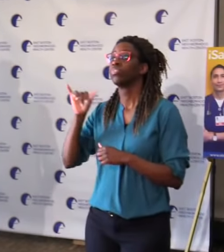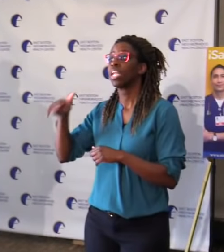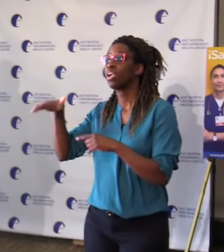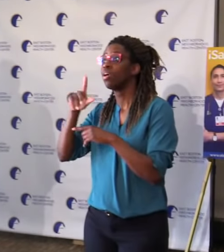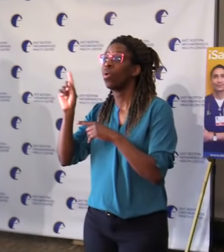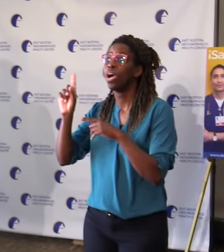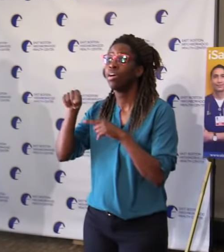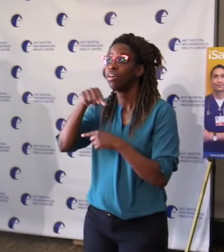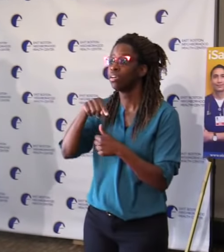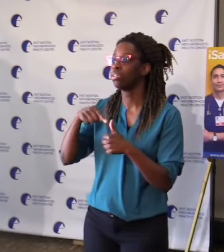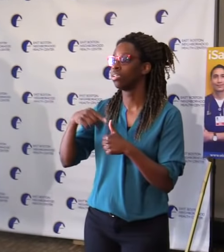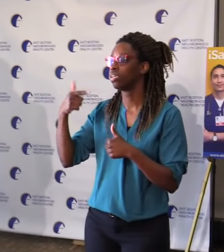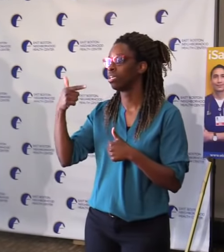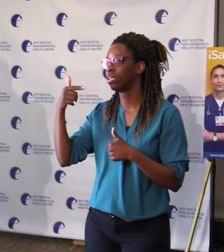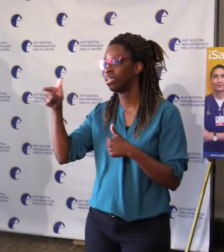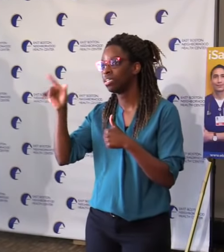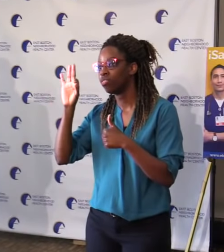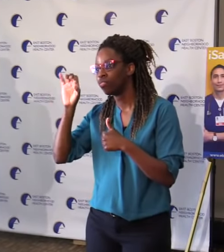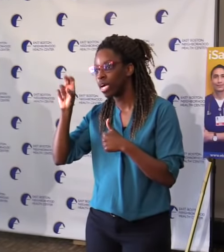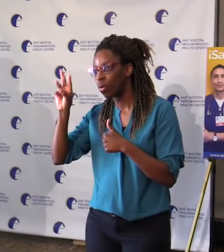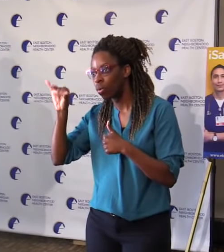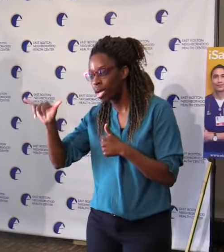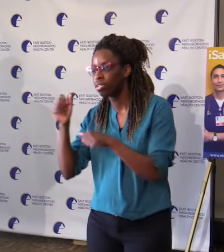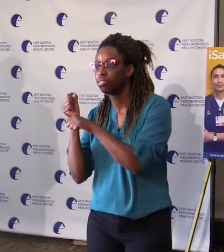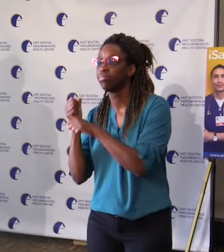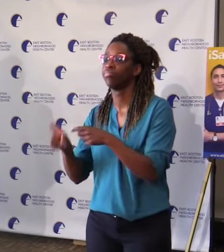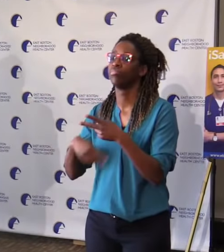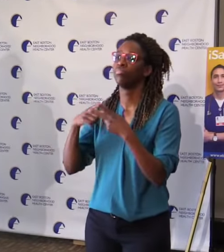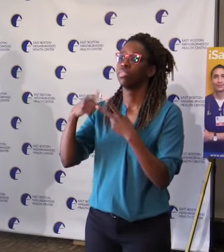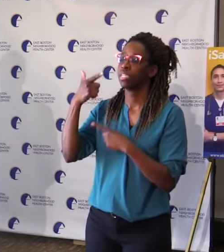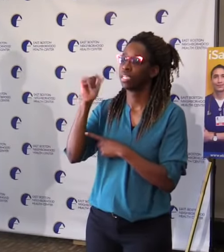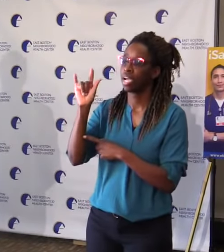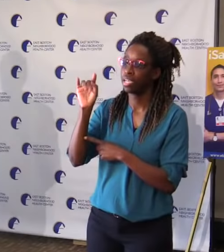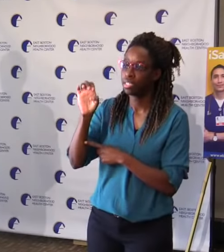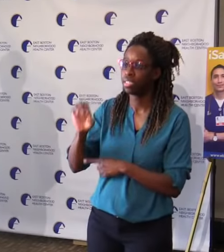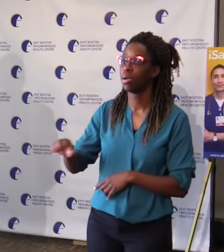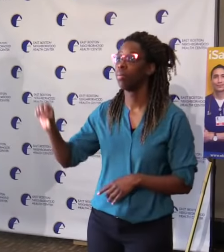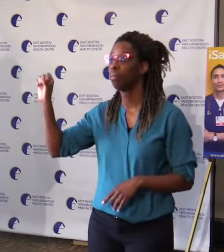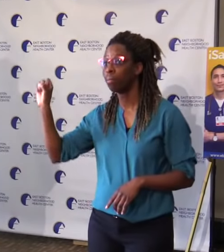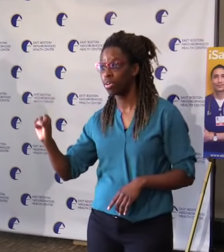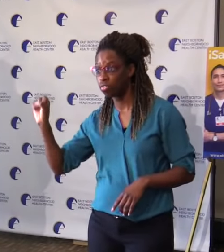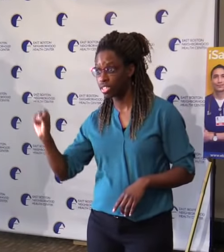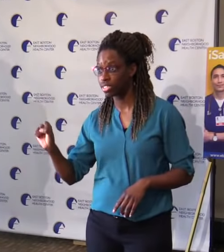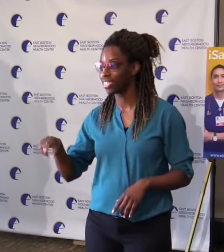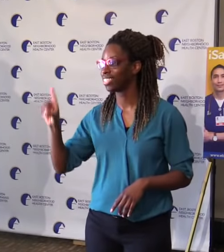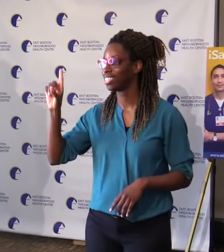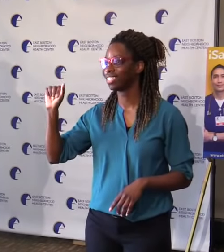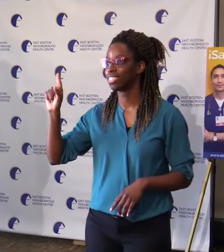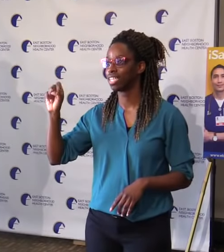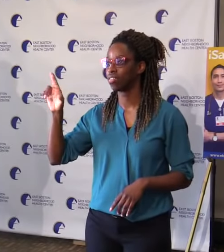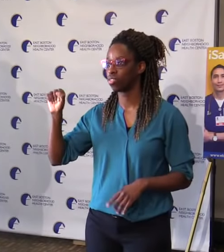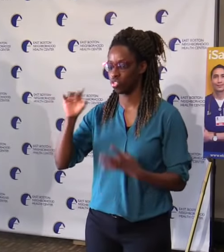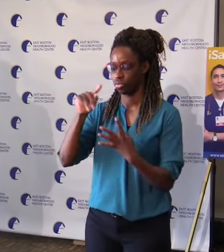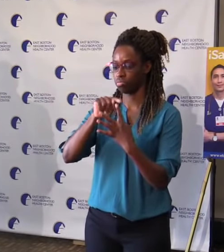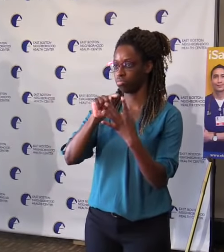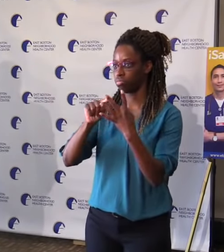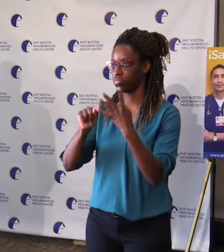Danvers. Over 30,000 additional pharmacy appointments will become available over the course of the week.